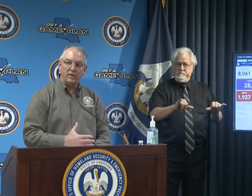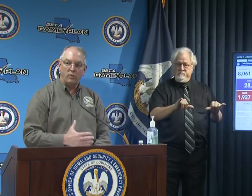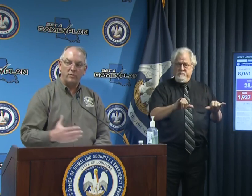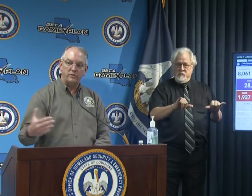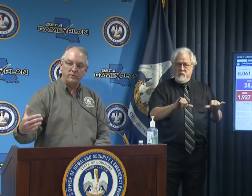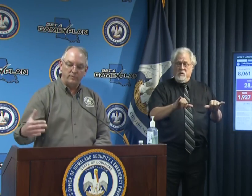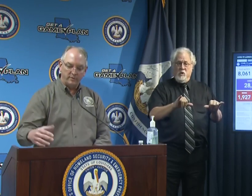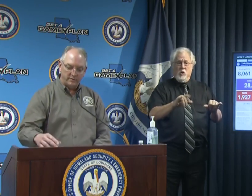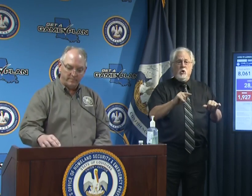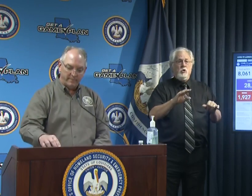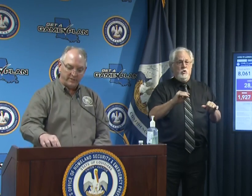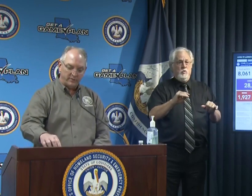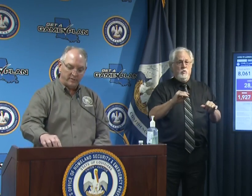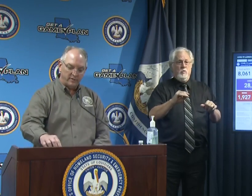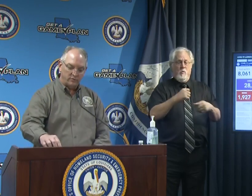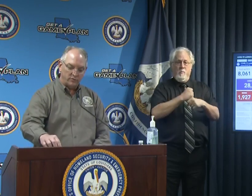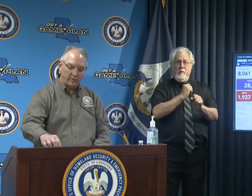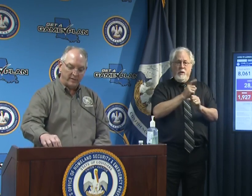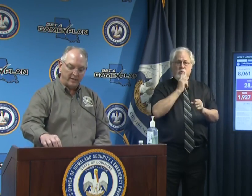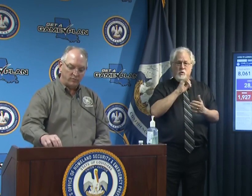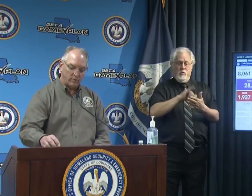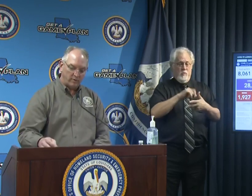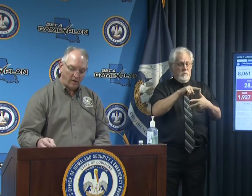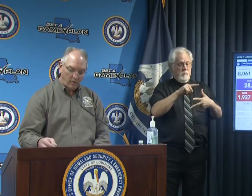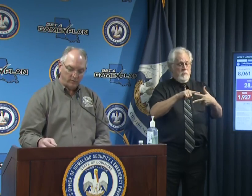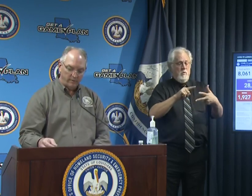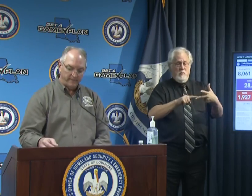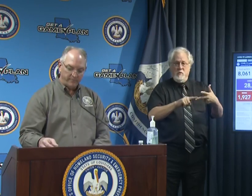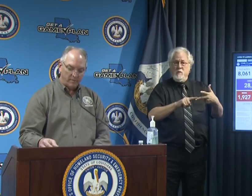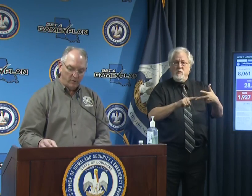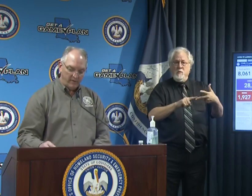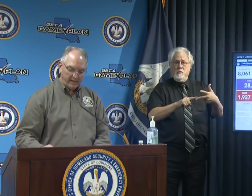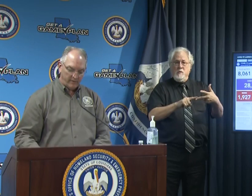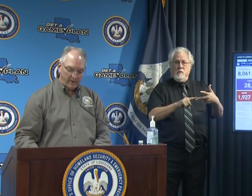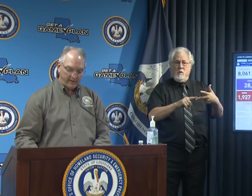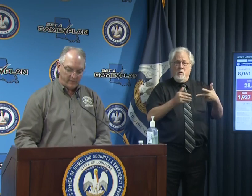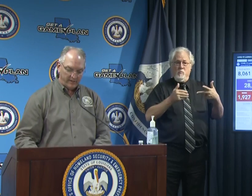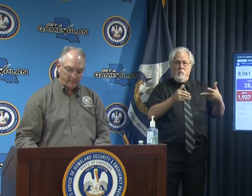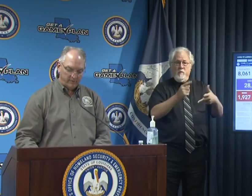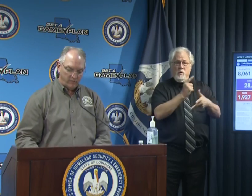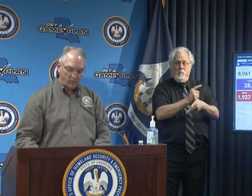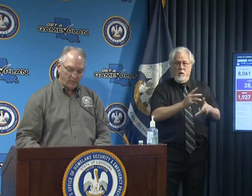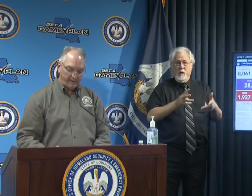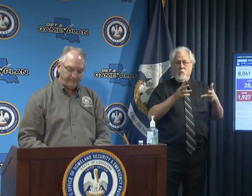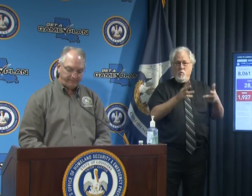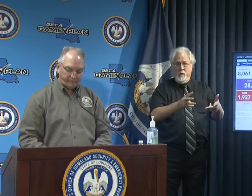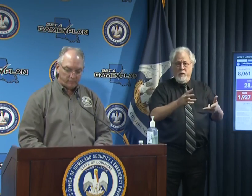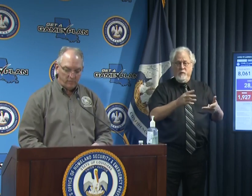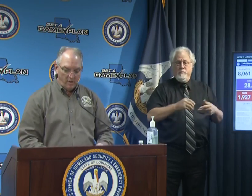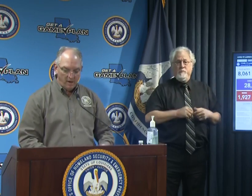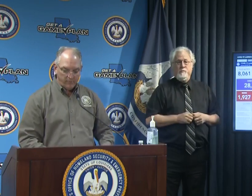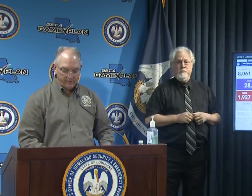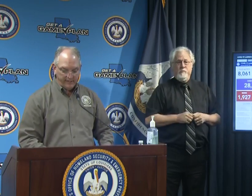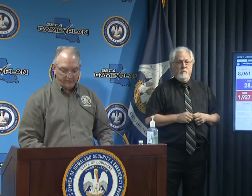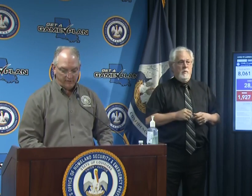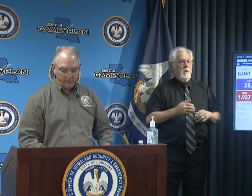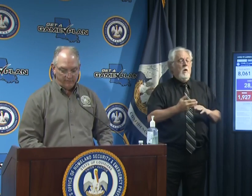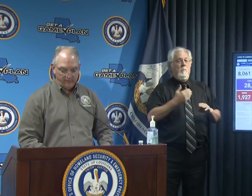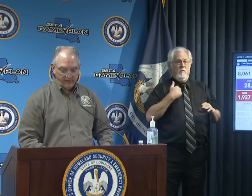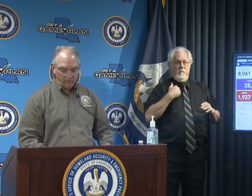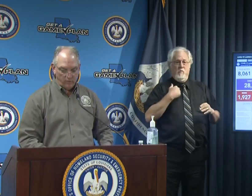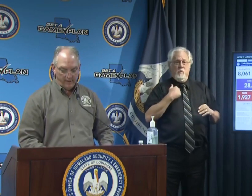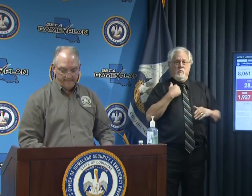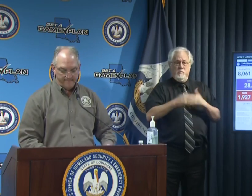in order to to make sure that those three things were all moving in the right direction before we proceed